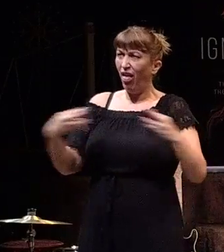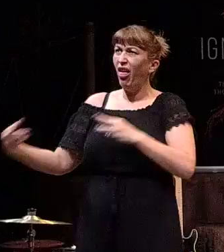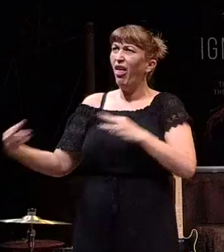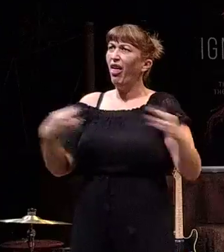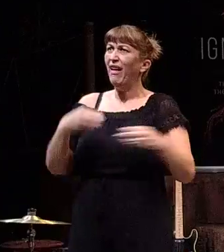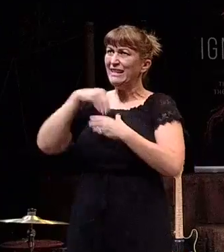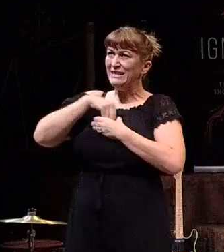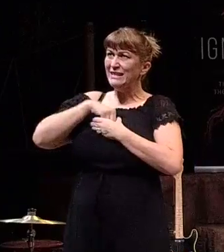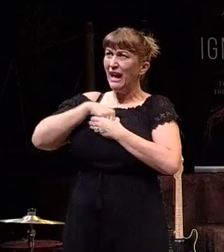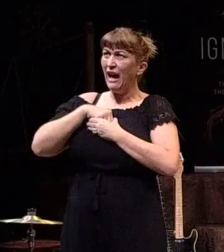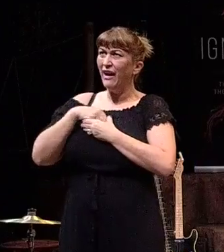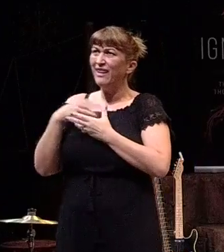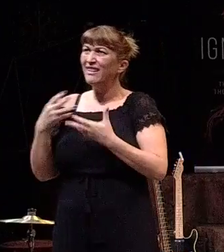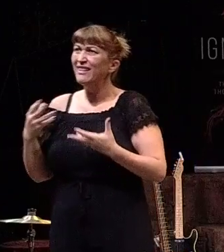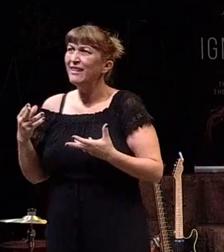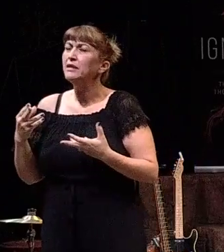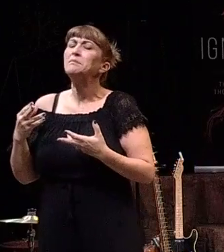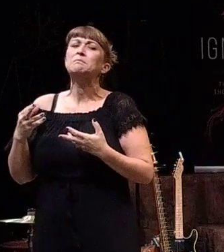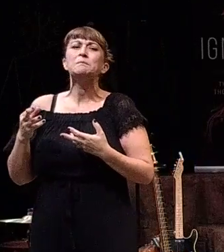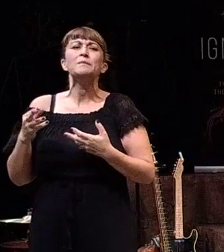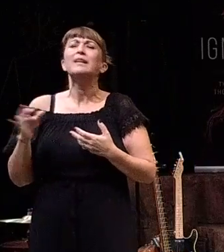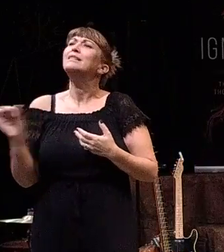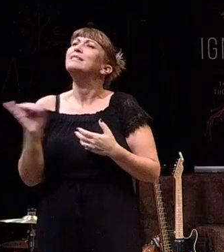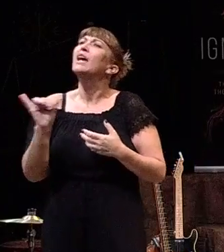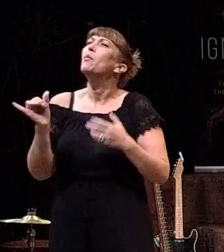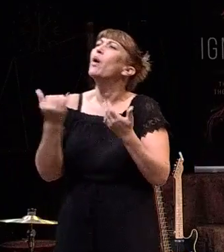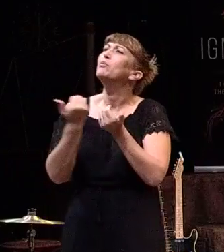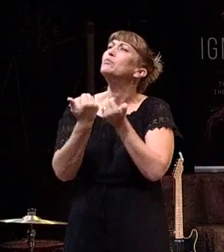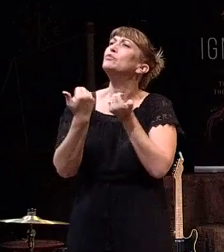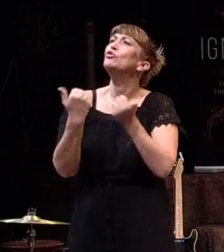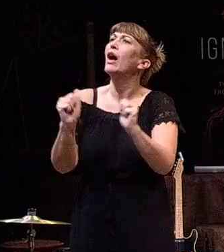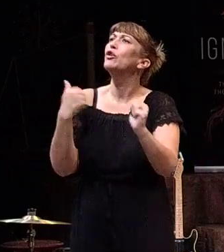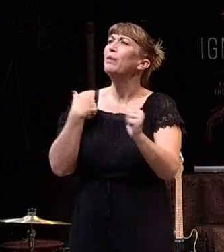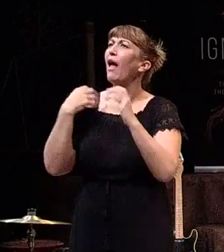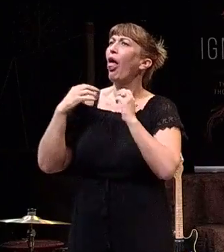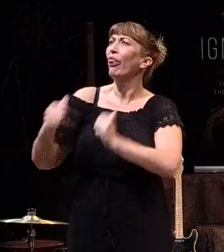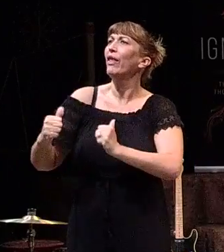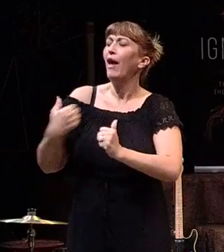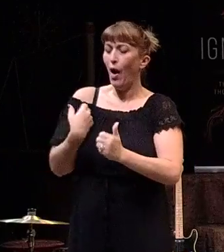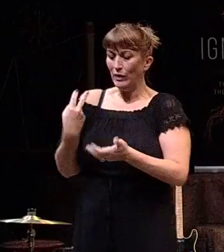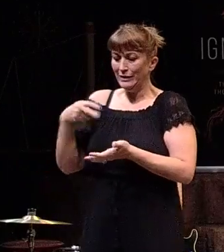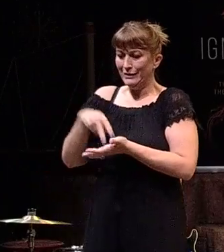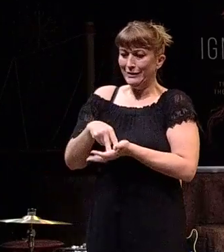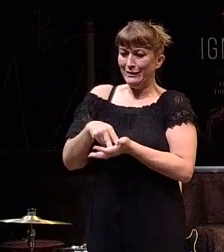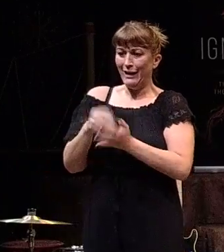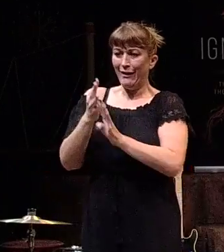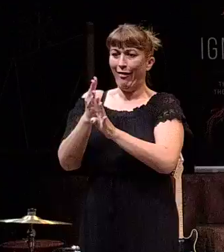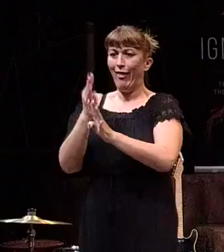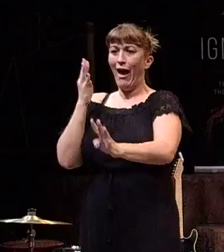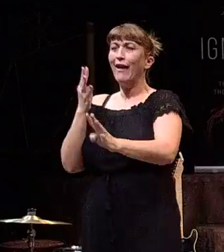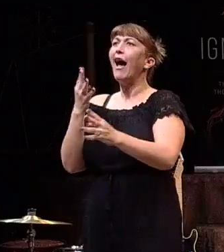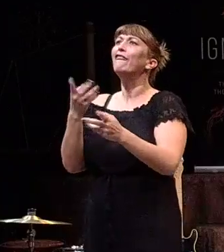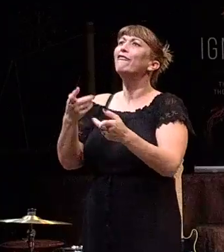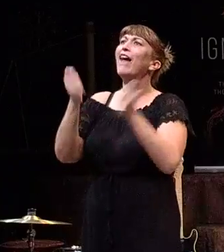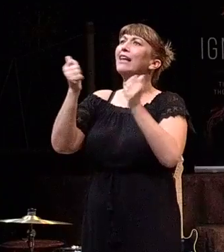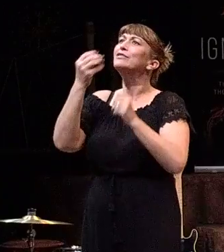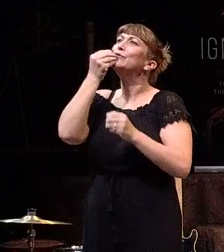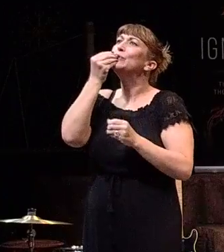And it's the same when I'm trying to be healthy. I'll stand in line at a fast food place and I'll be like,